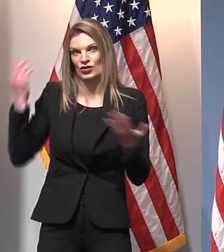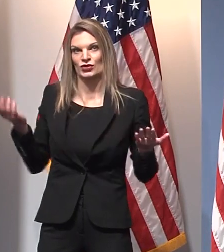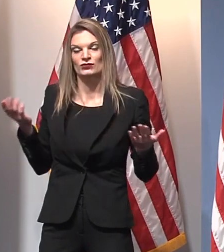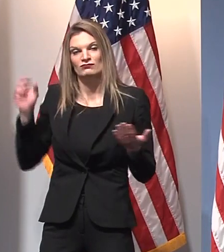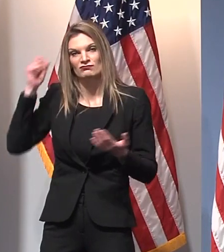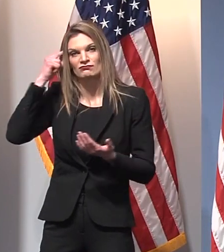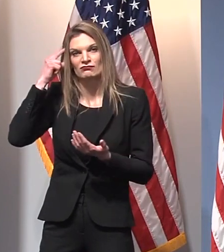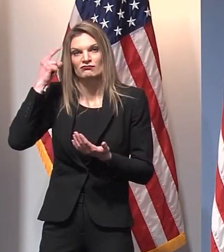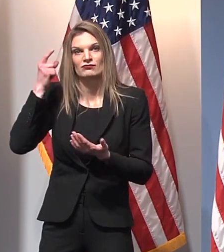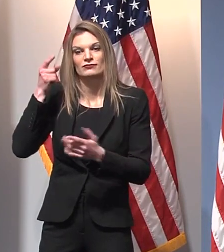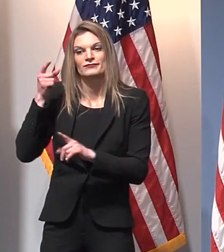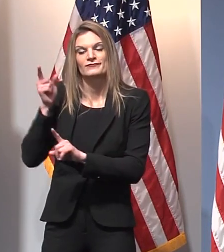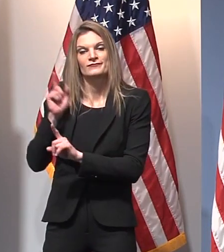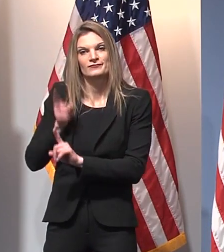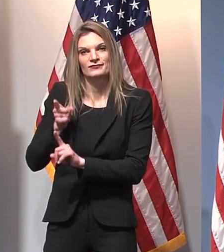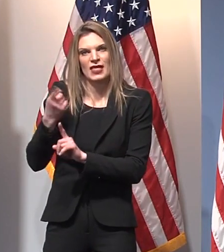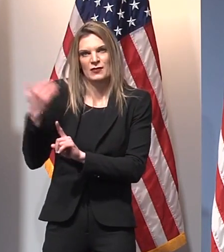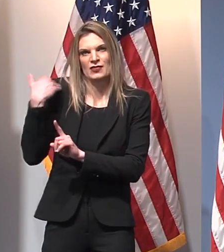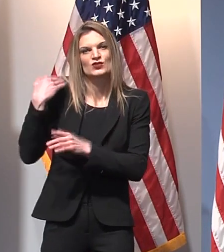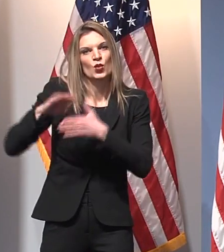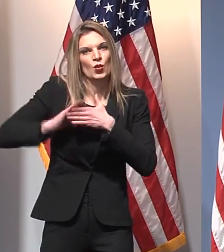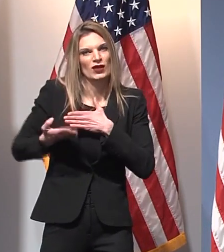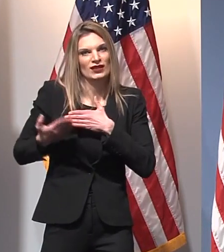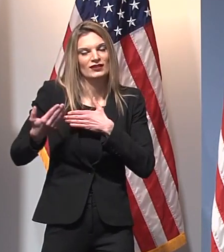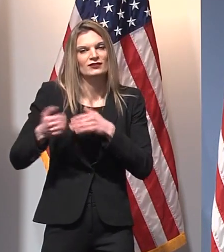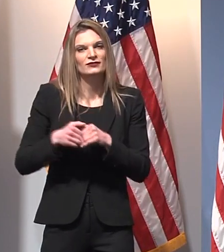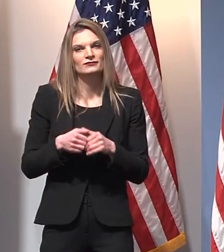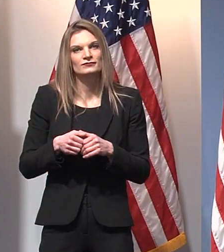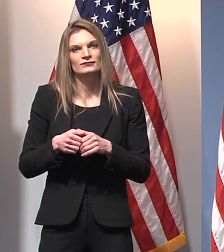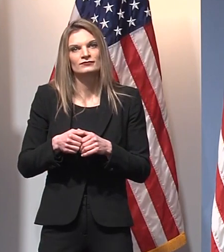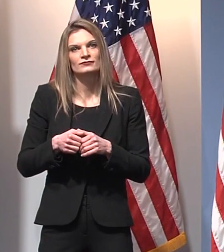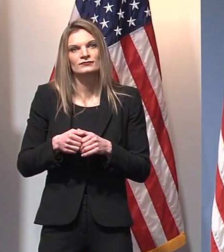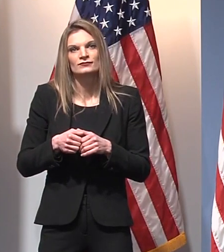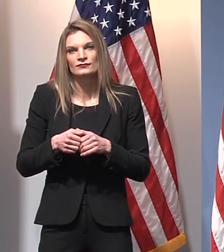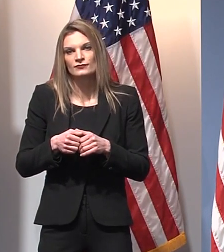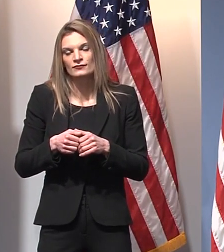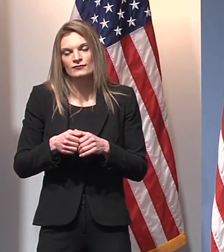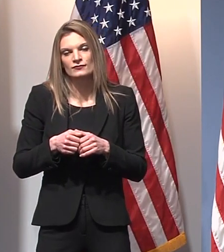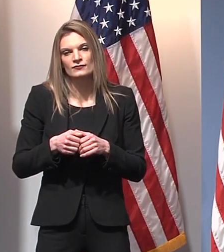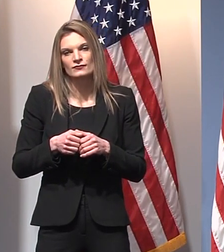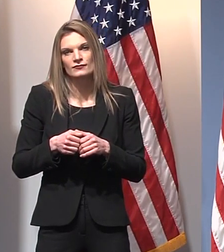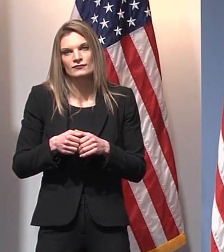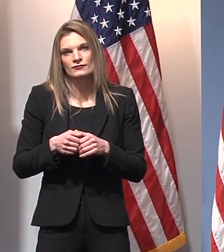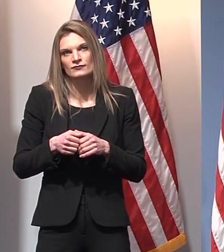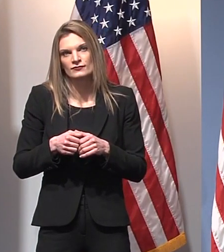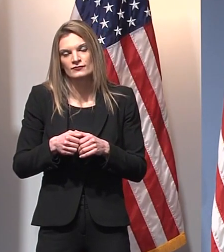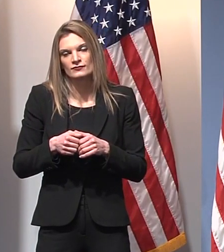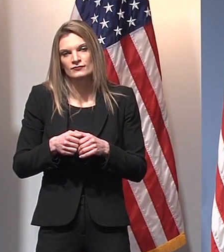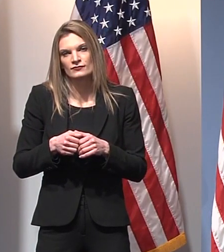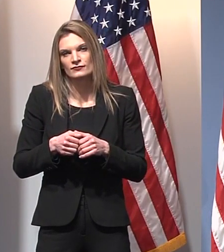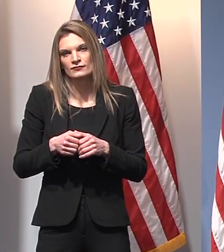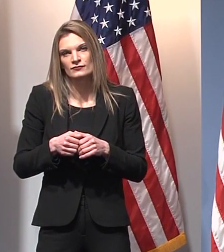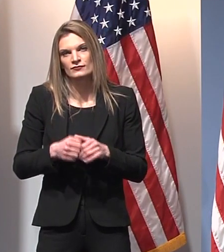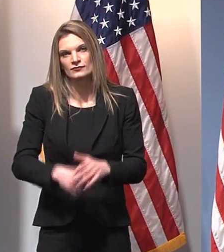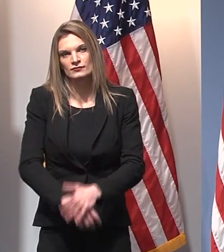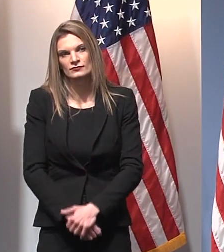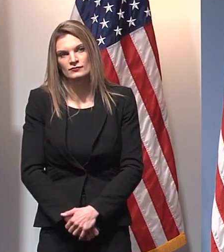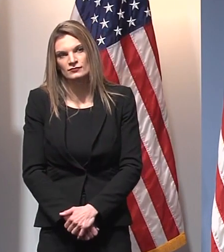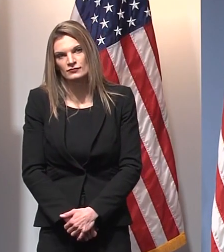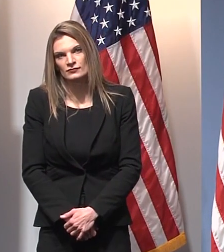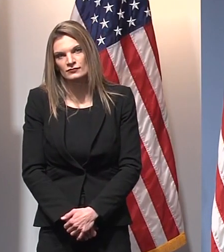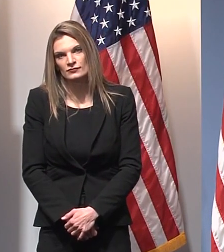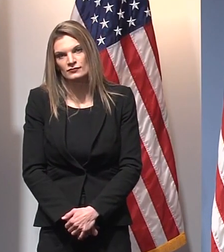and what had been a planned news conference today featuring a number of, as I understand it, would have been a number of pastors